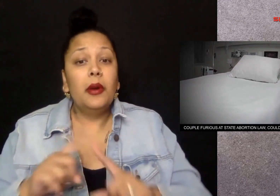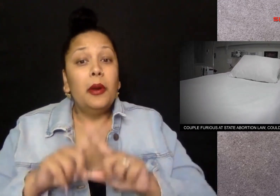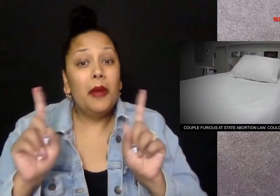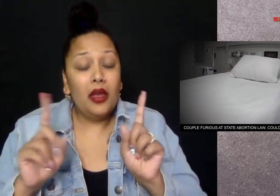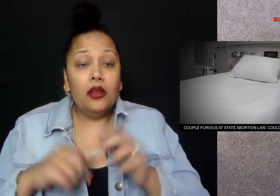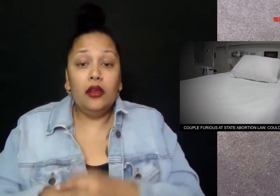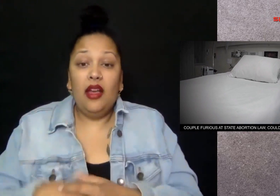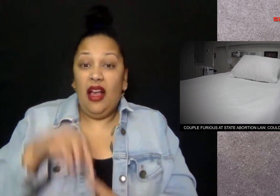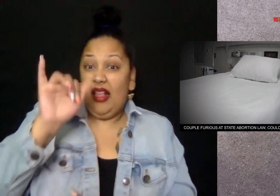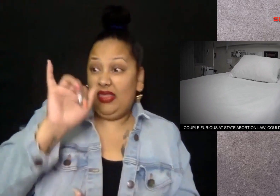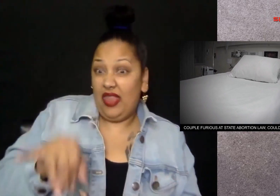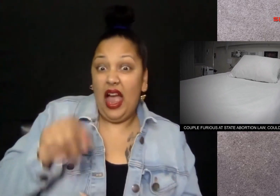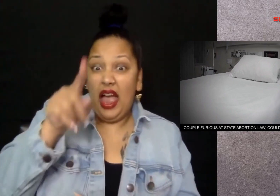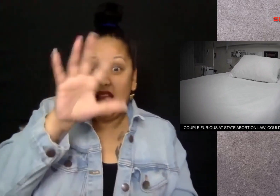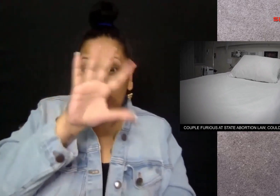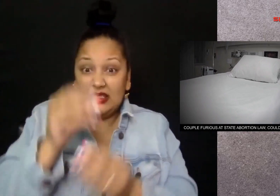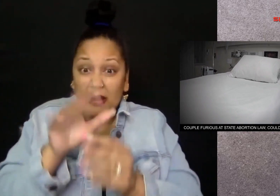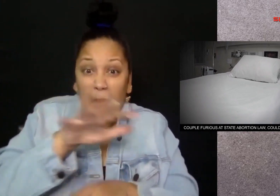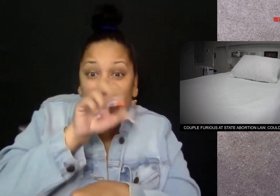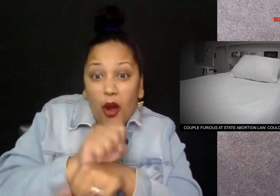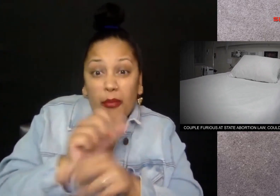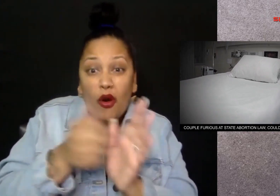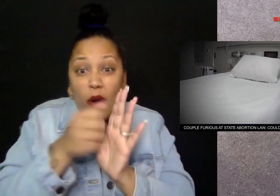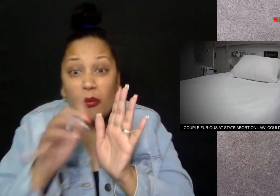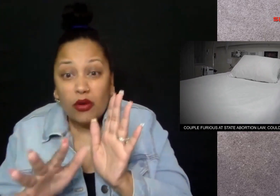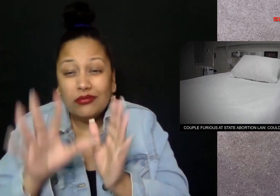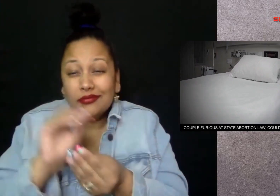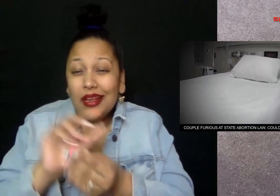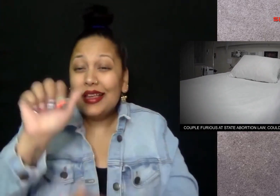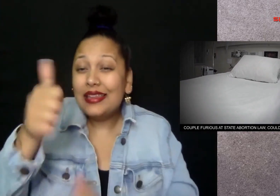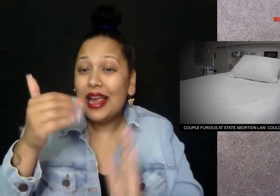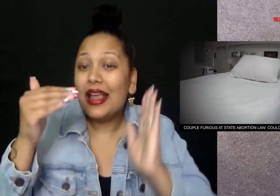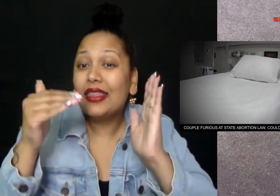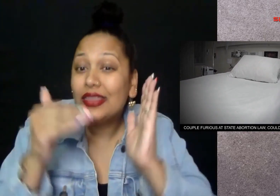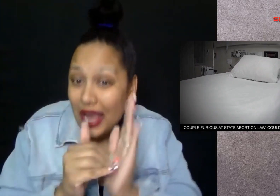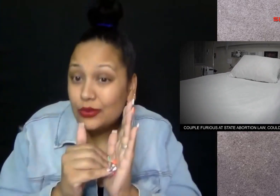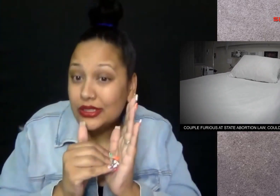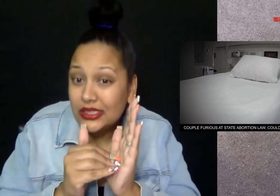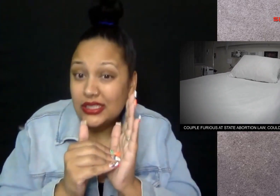but the procedure cost tens of thousands of dollars that they just didn't have